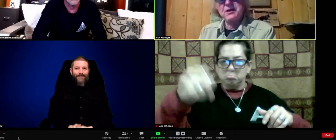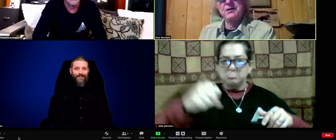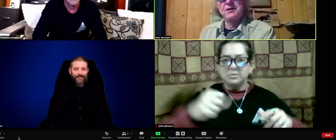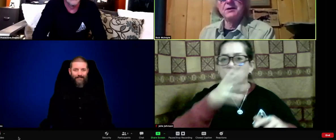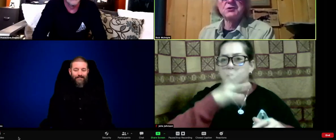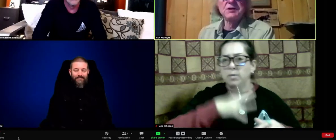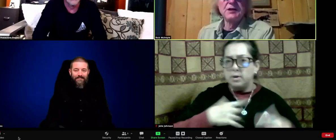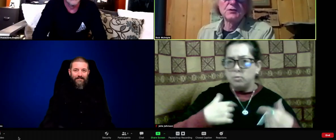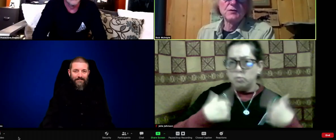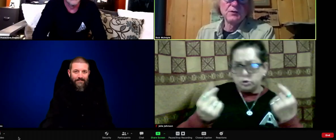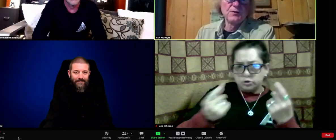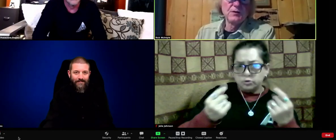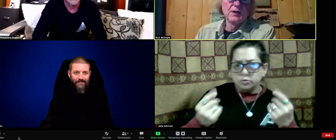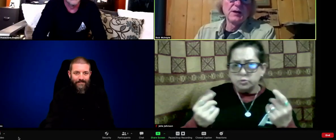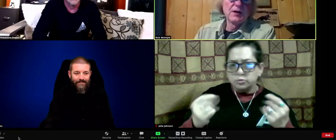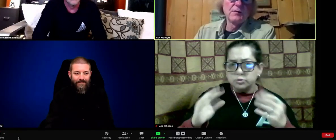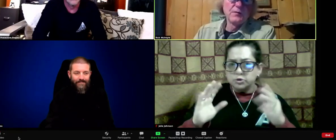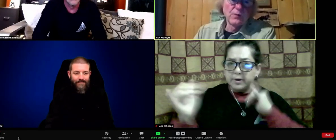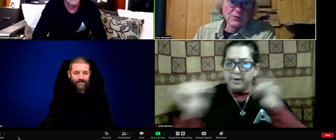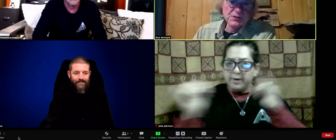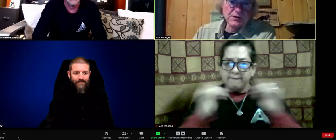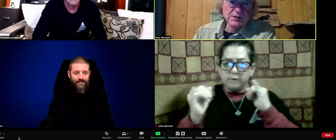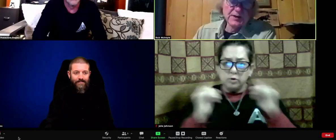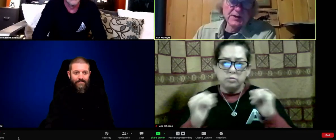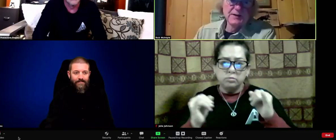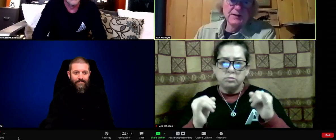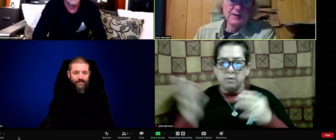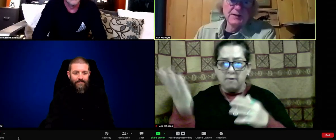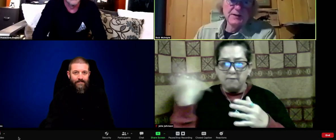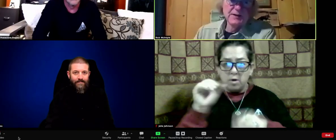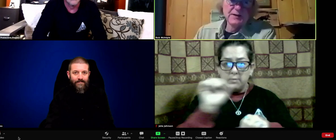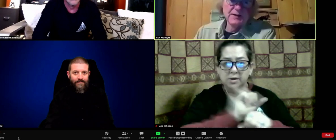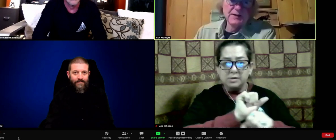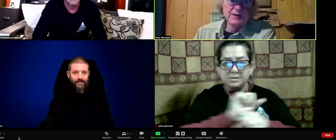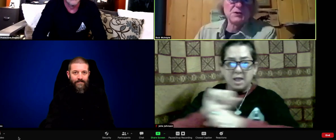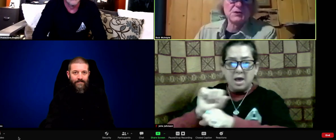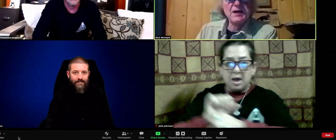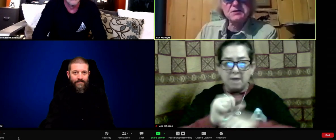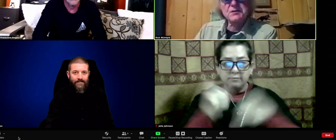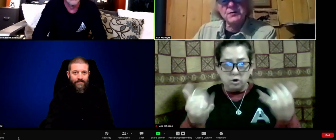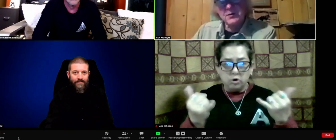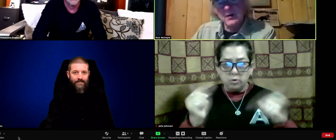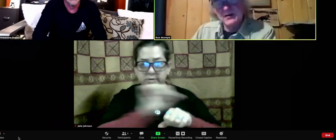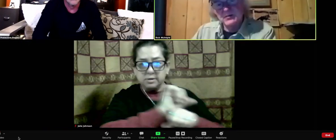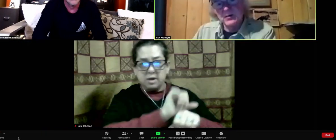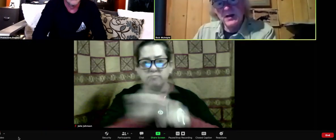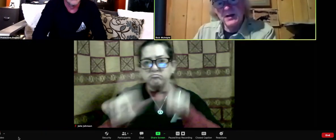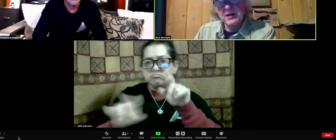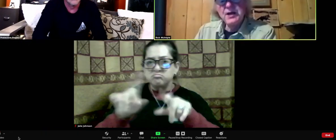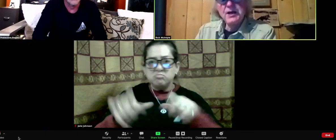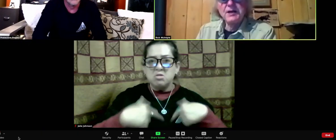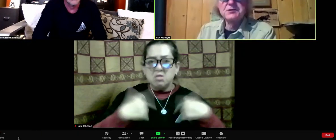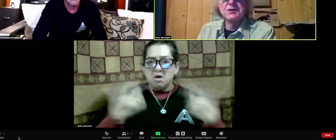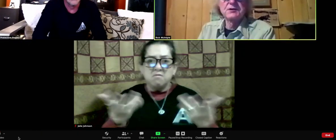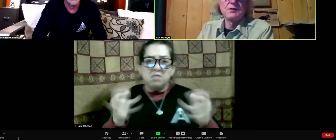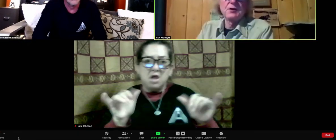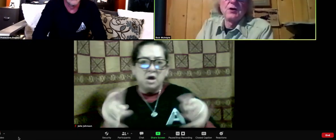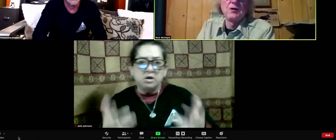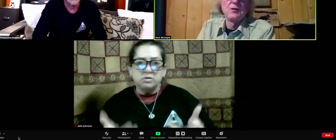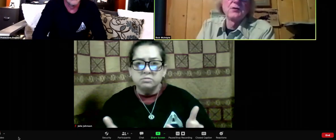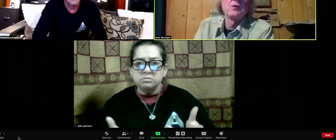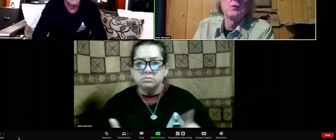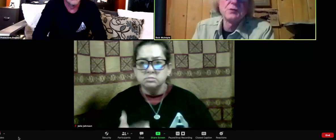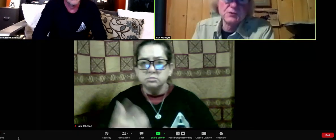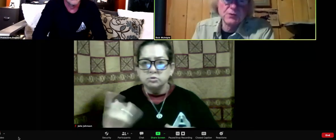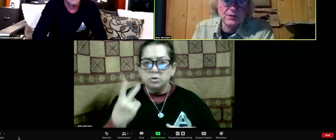Thoreau, lived out their lives and had their careers. And you may know that they were among the top abolitionists in the country in the